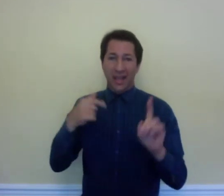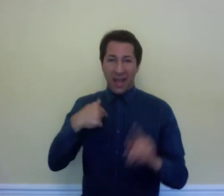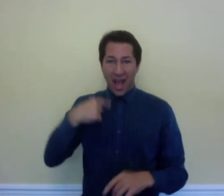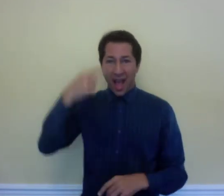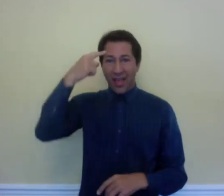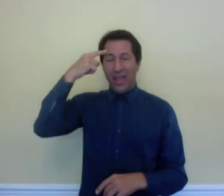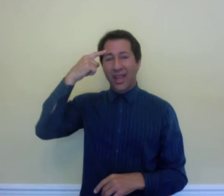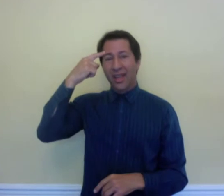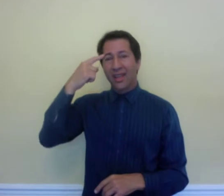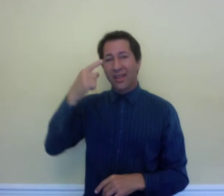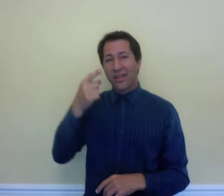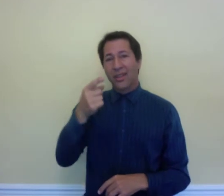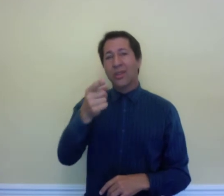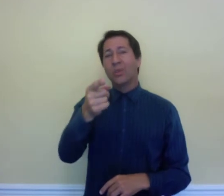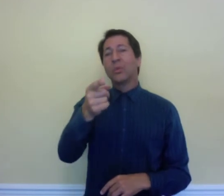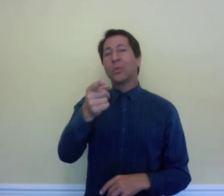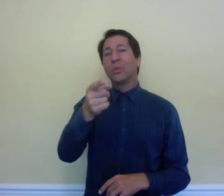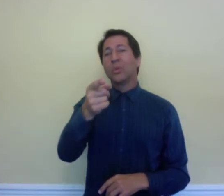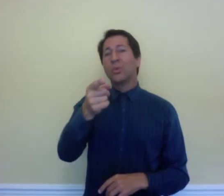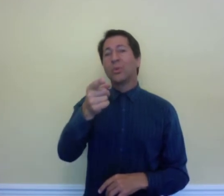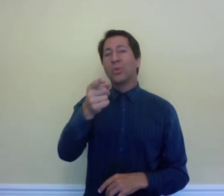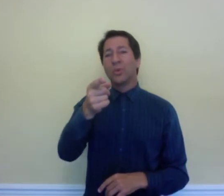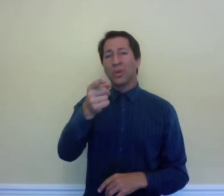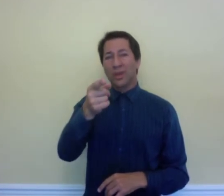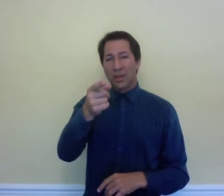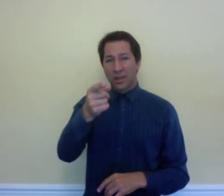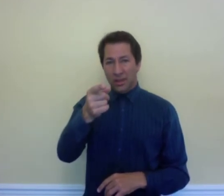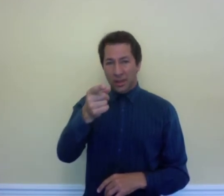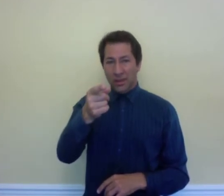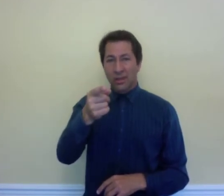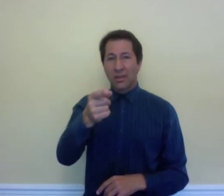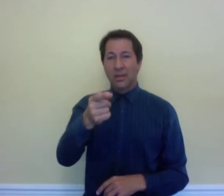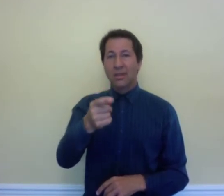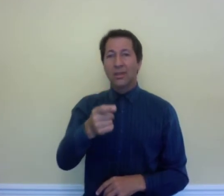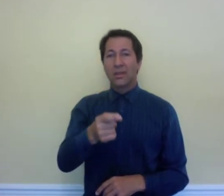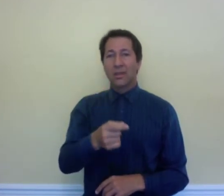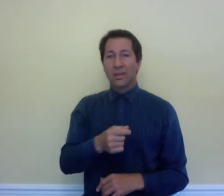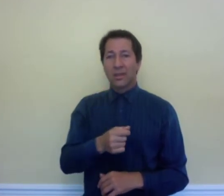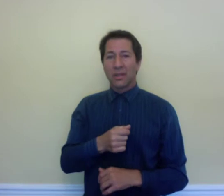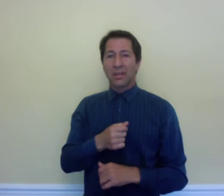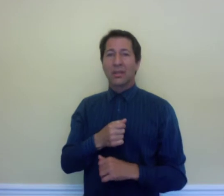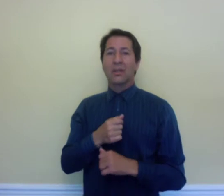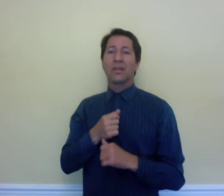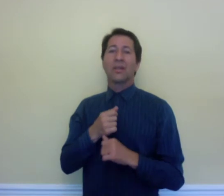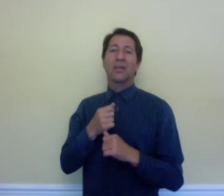see